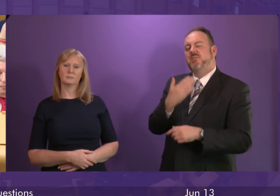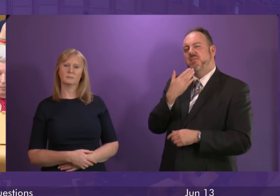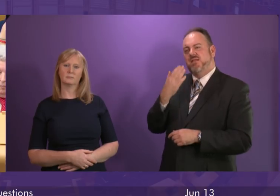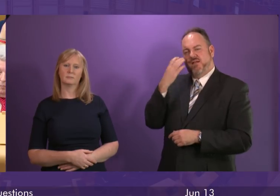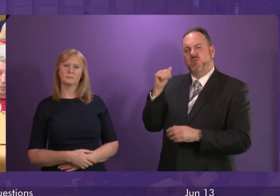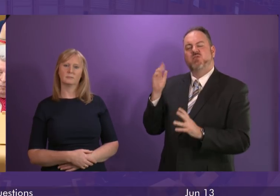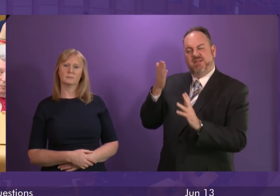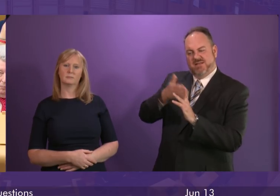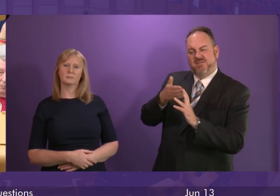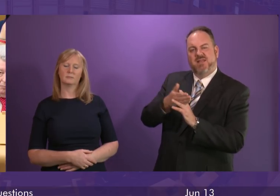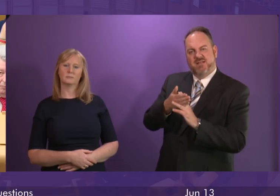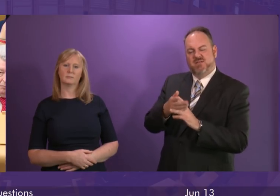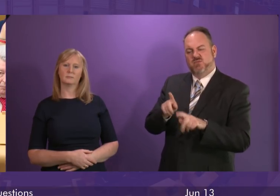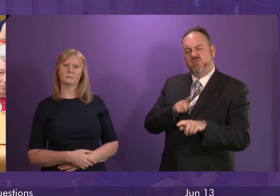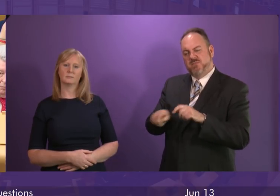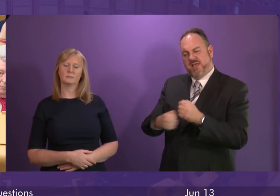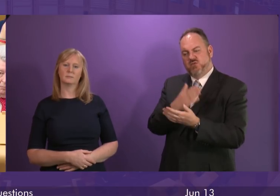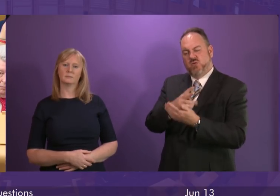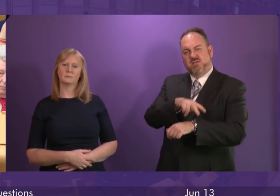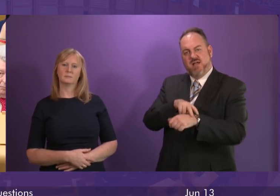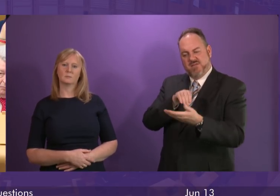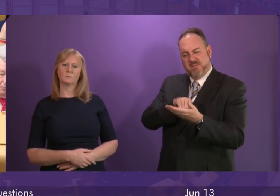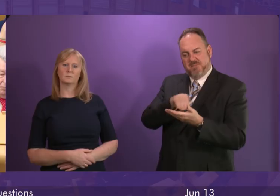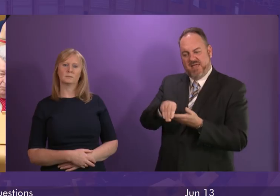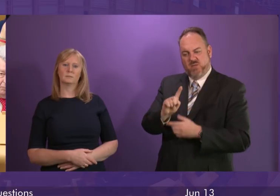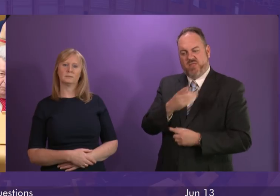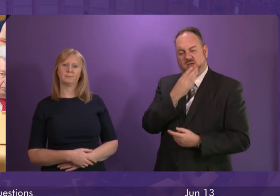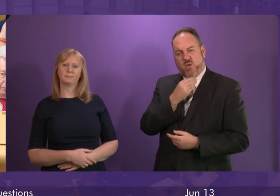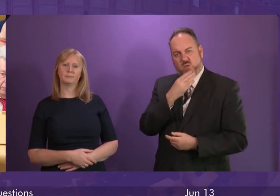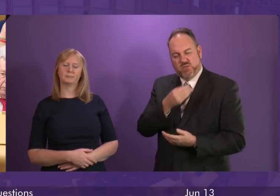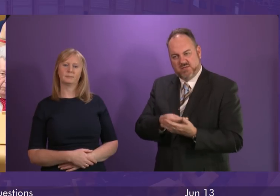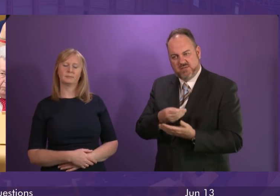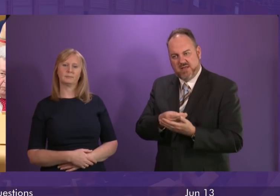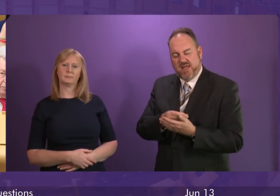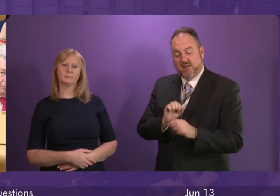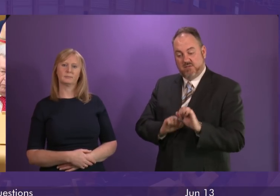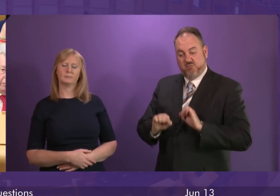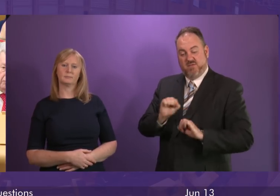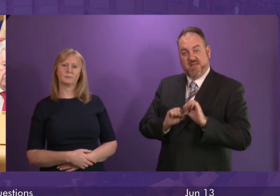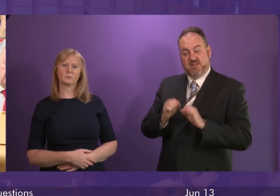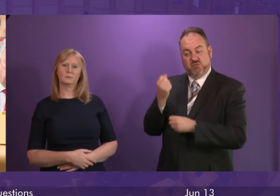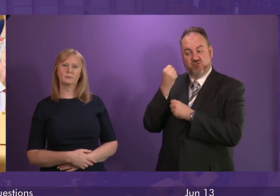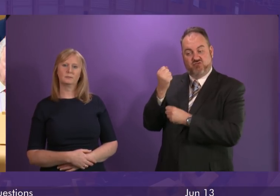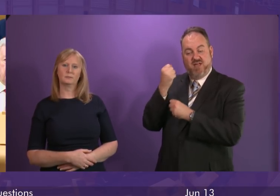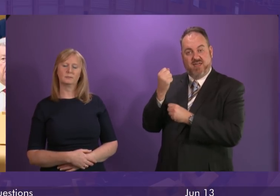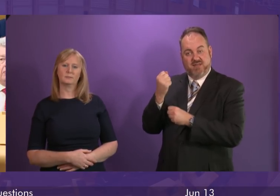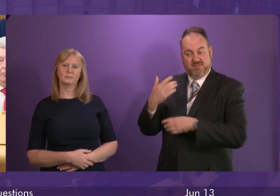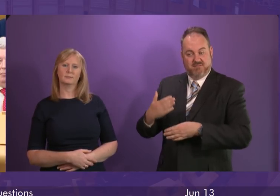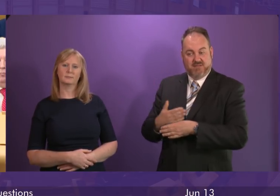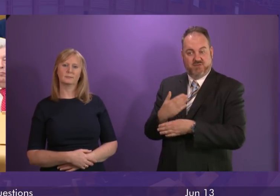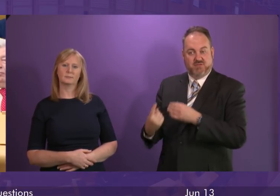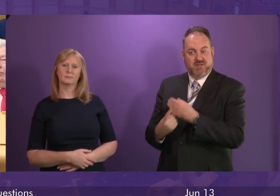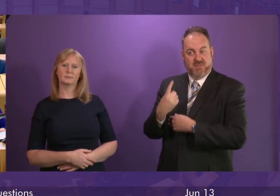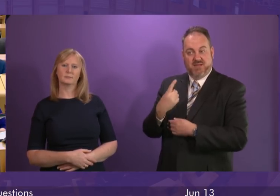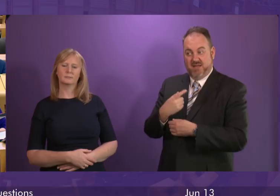of the workforce to make sure staff are paid to work they're owed avert any strike action and the likely knock-on effect for patients in my